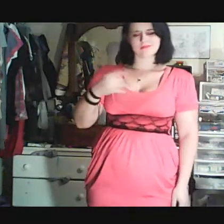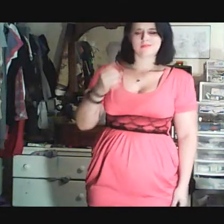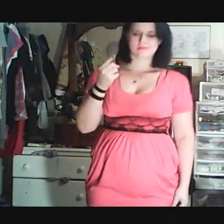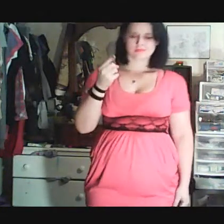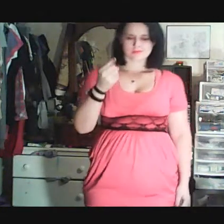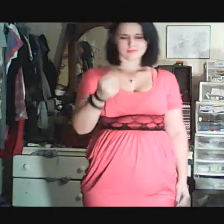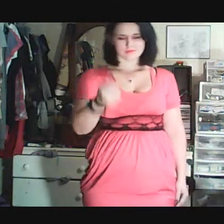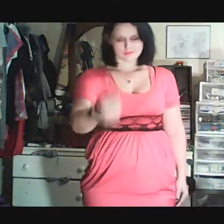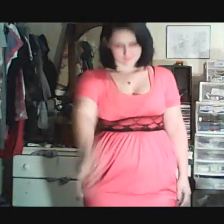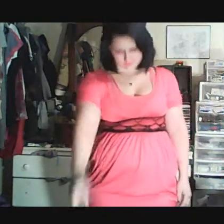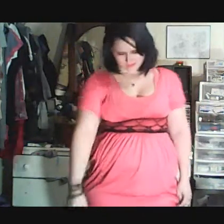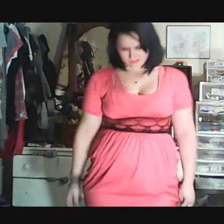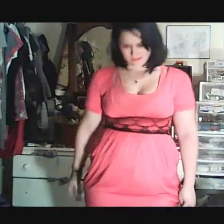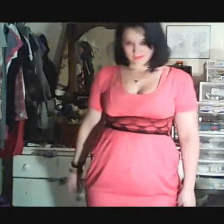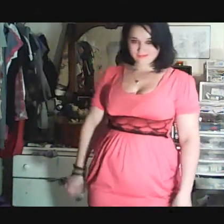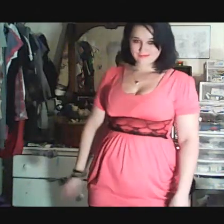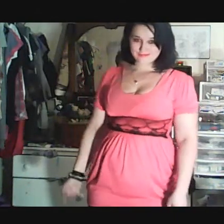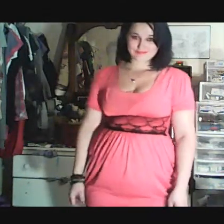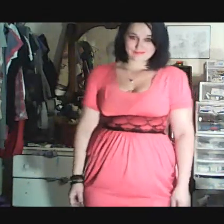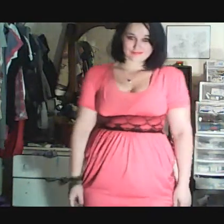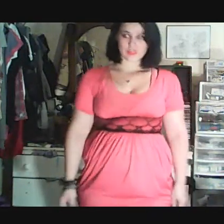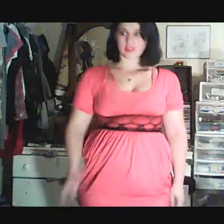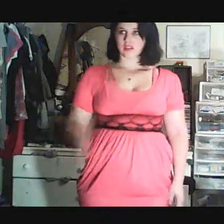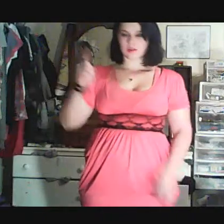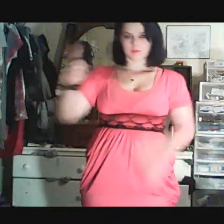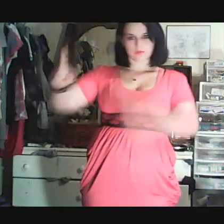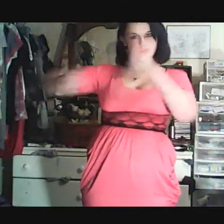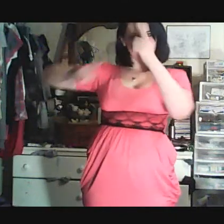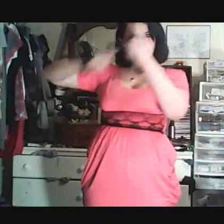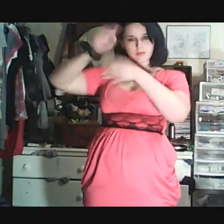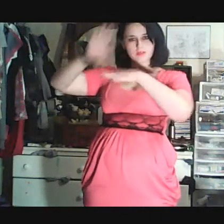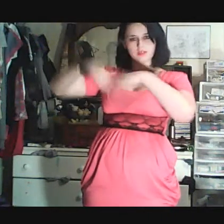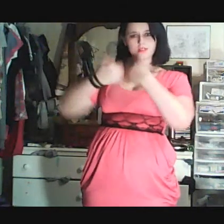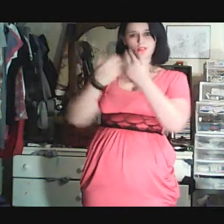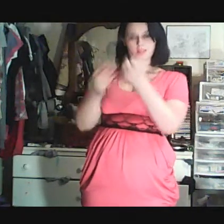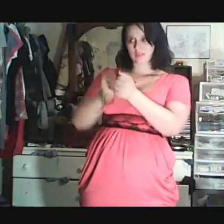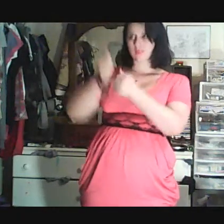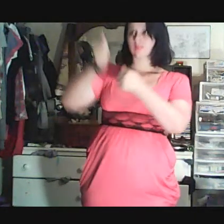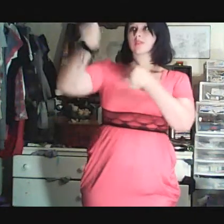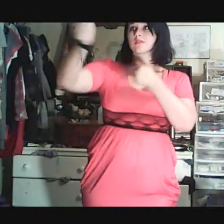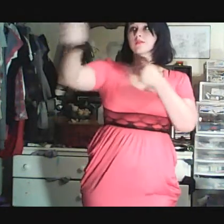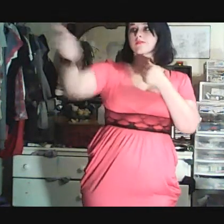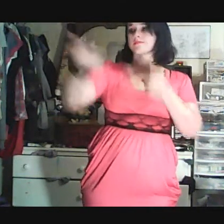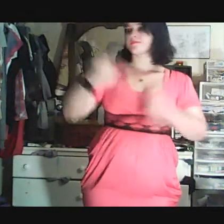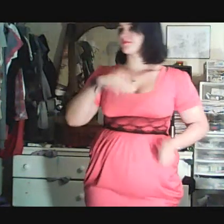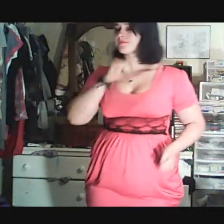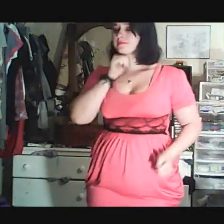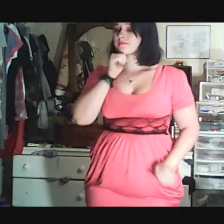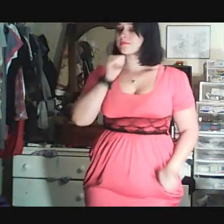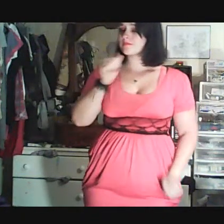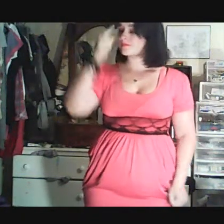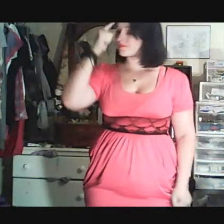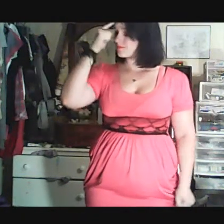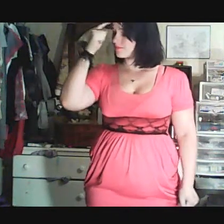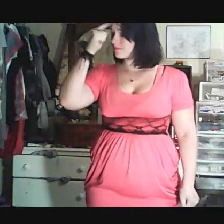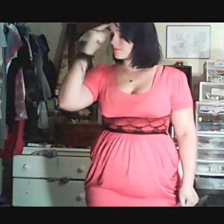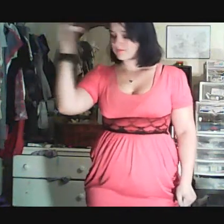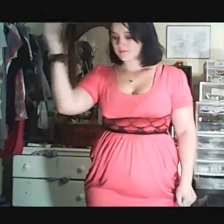into you, I'm into you. Let them wonder how we got this far, cause I don't really need to